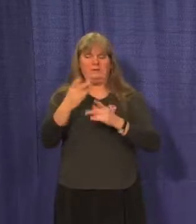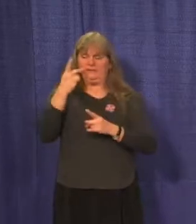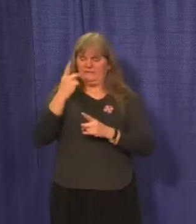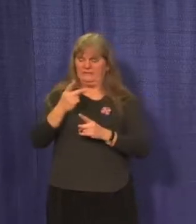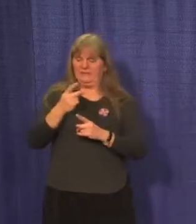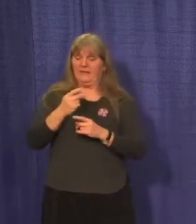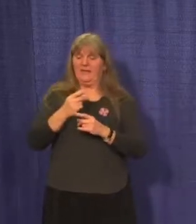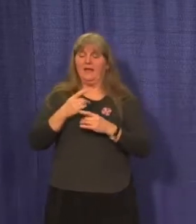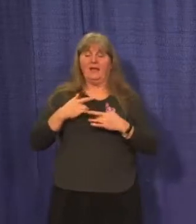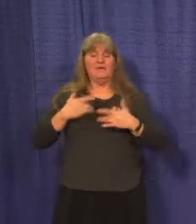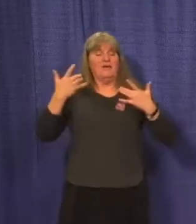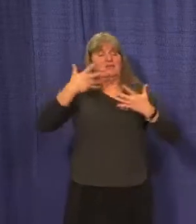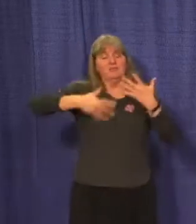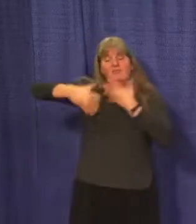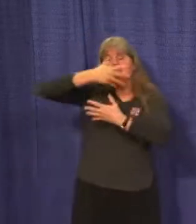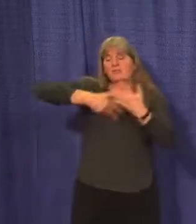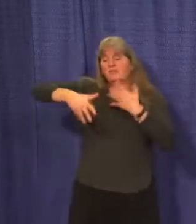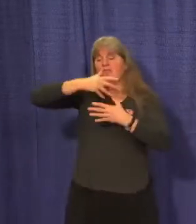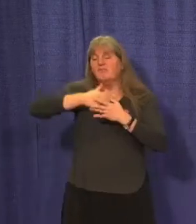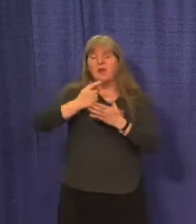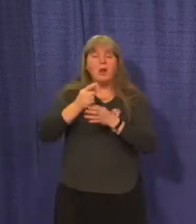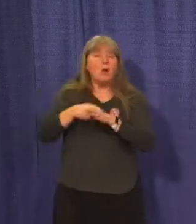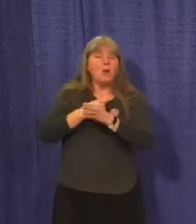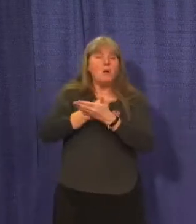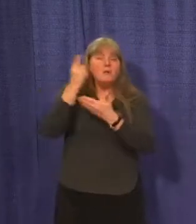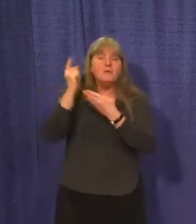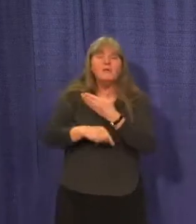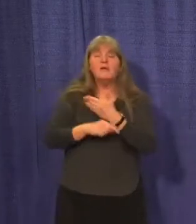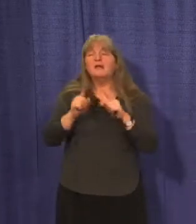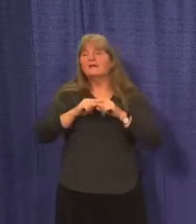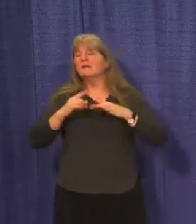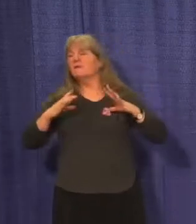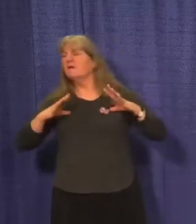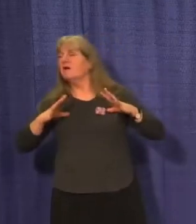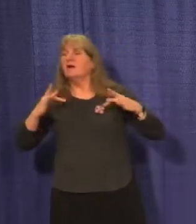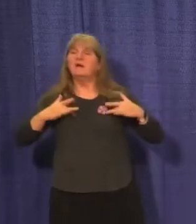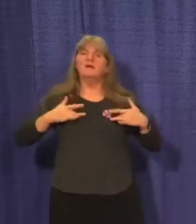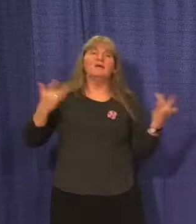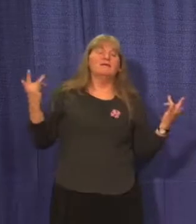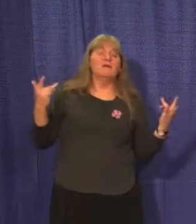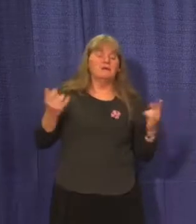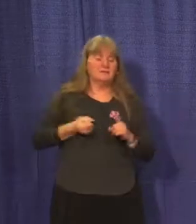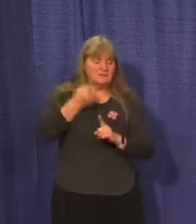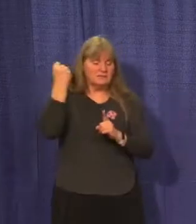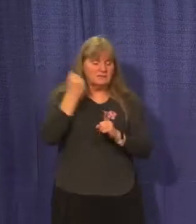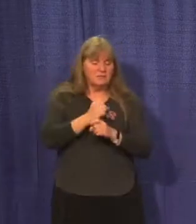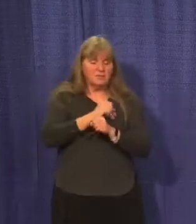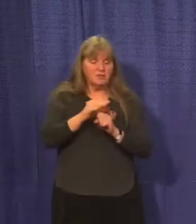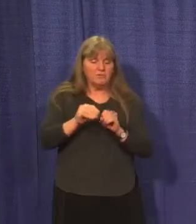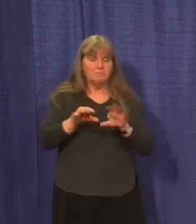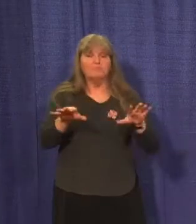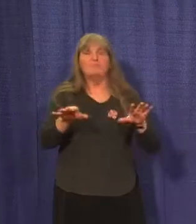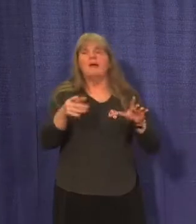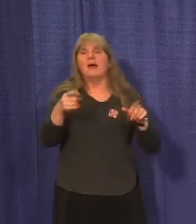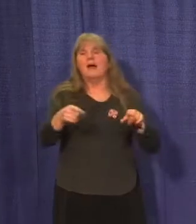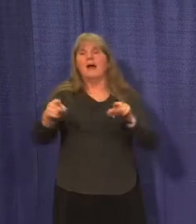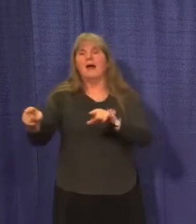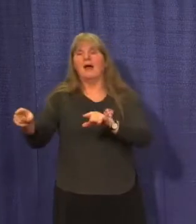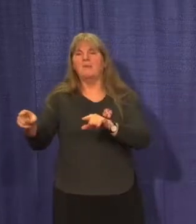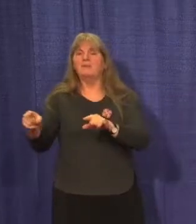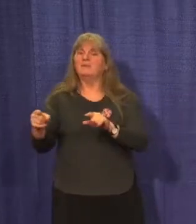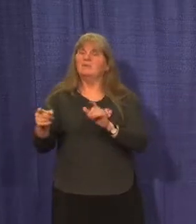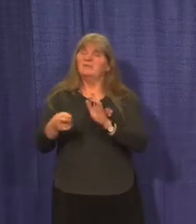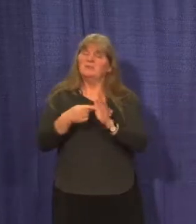have seen the after-effect of long weekends and other occasions play out in increased COVID spread, often